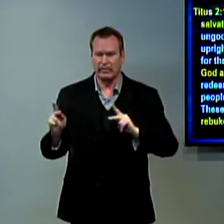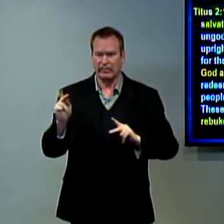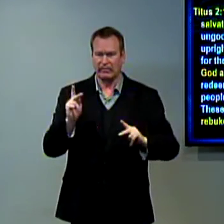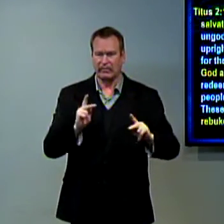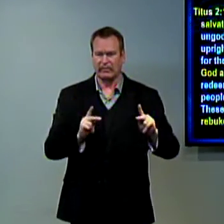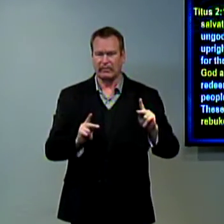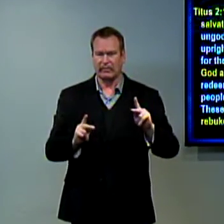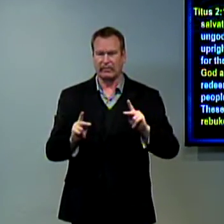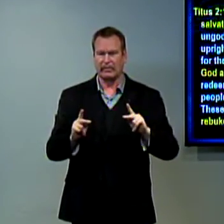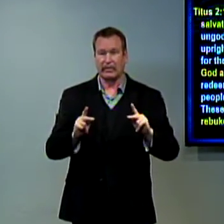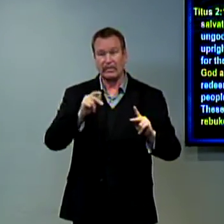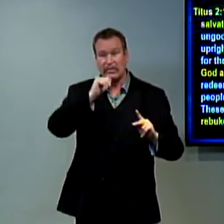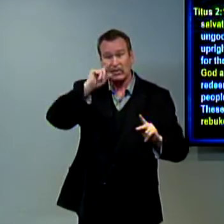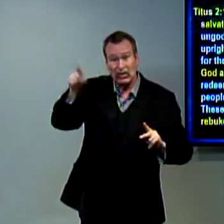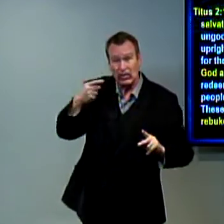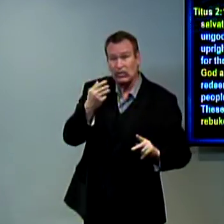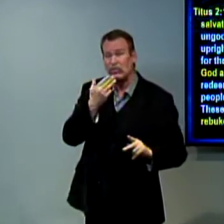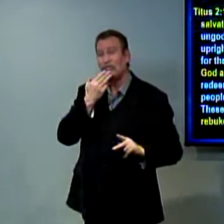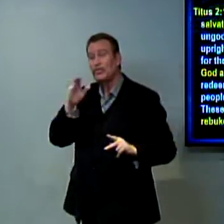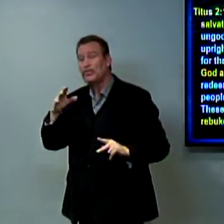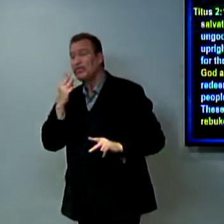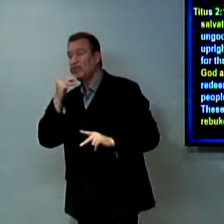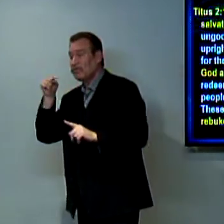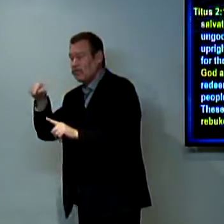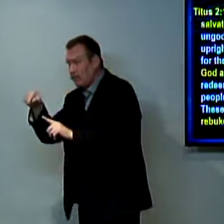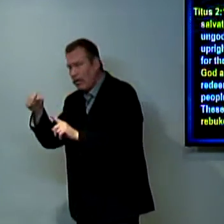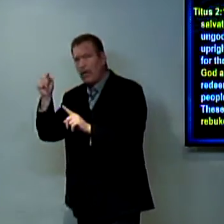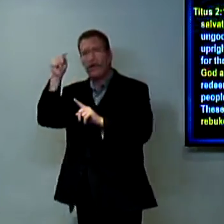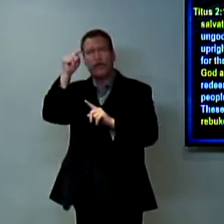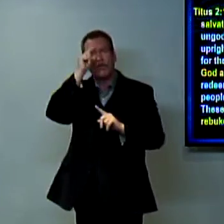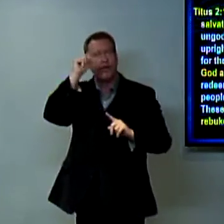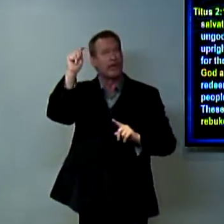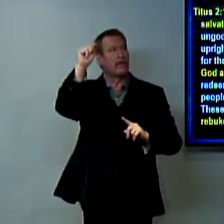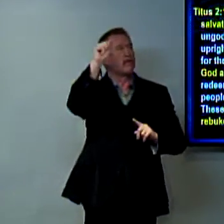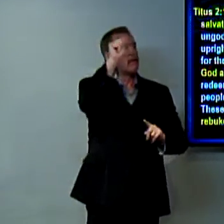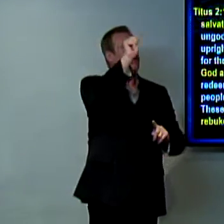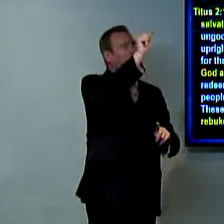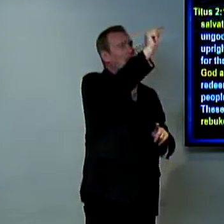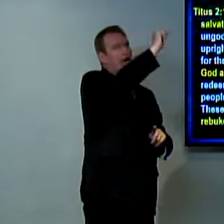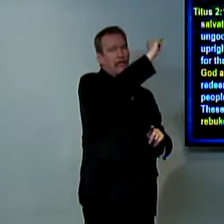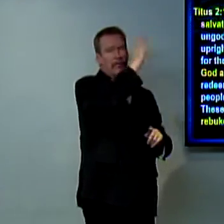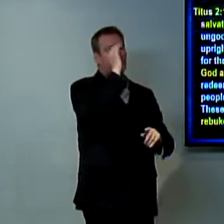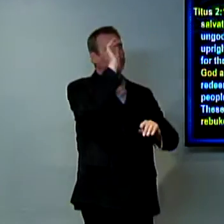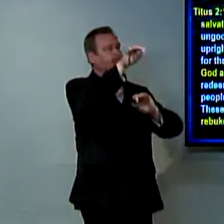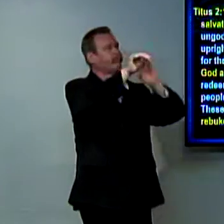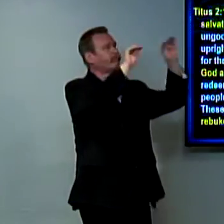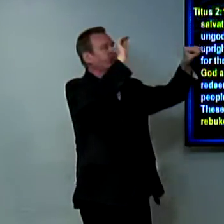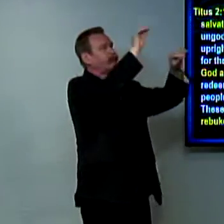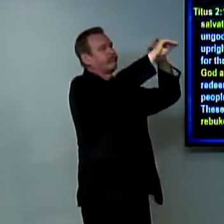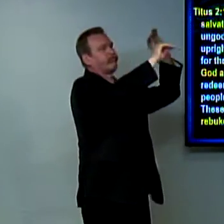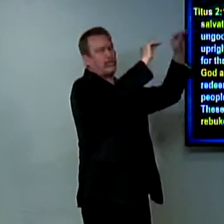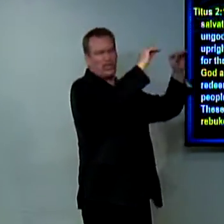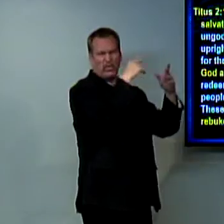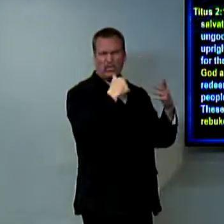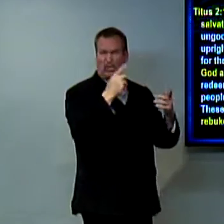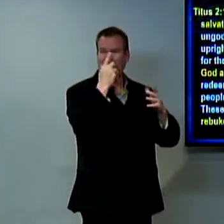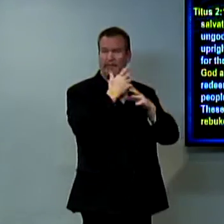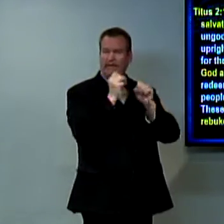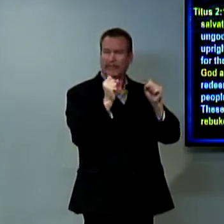that offers salvation to all people not only to the people of Jerusalem but to